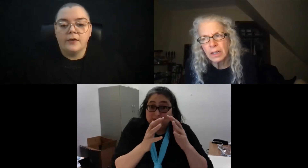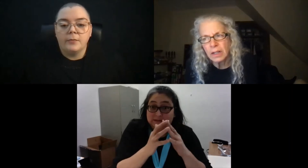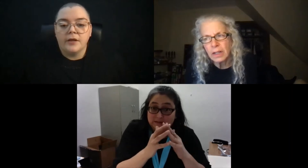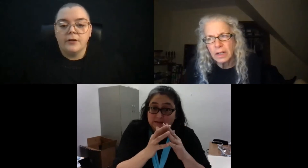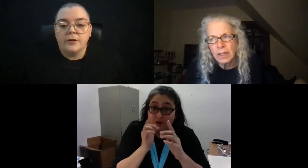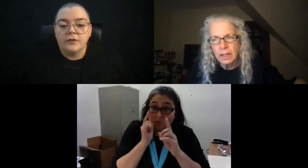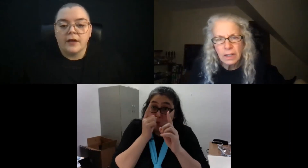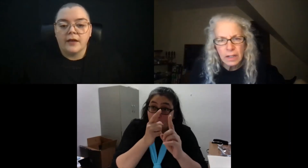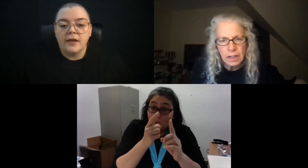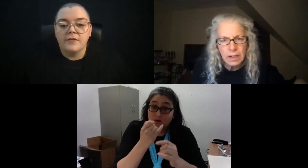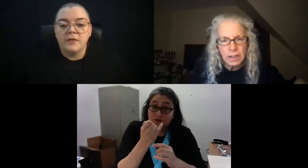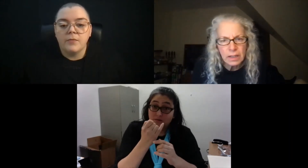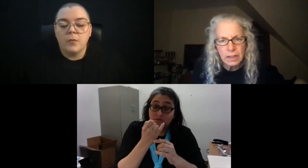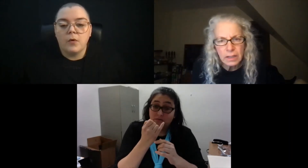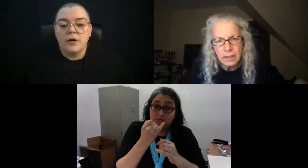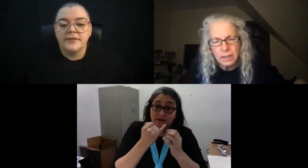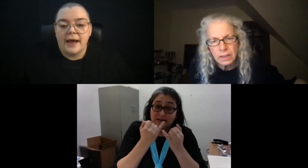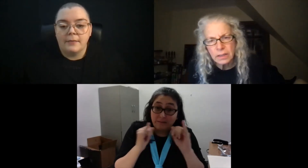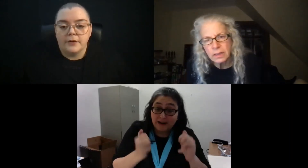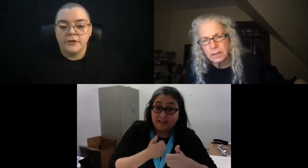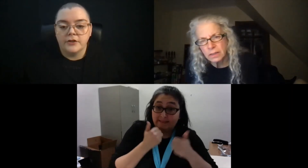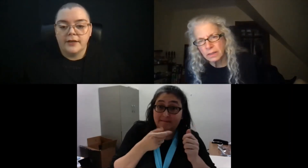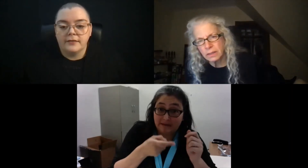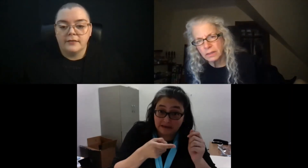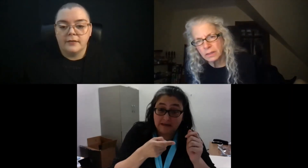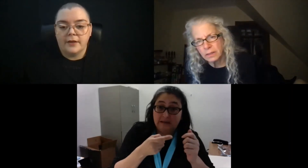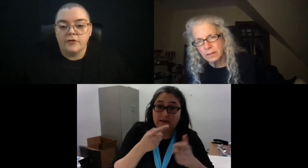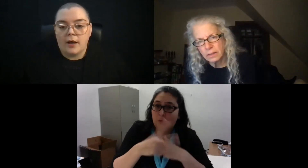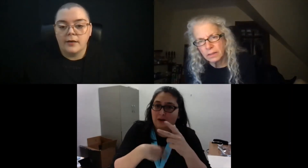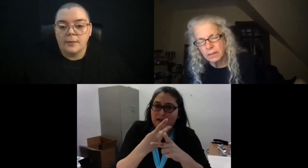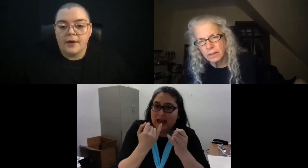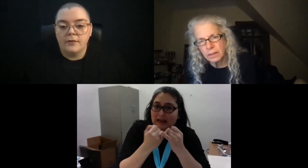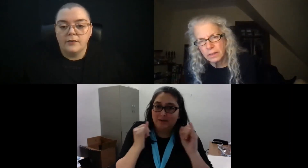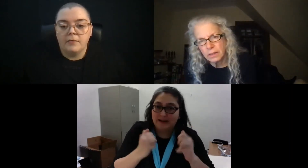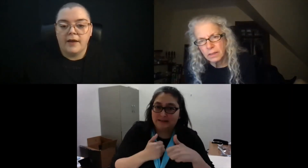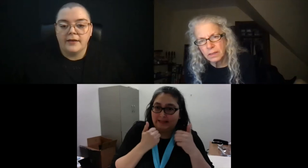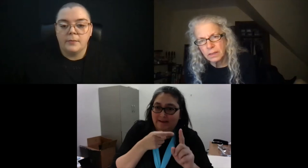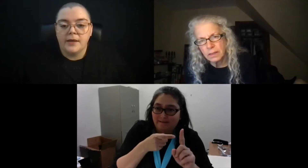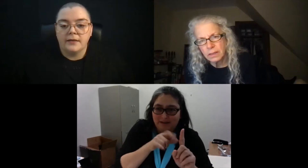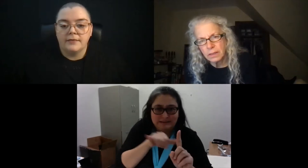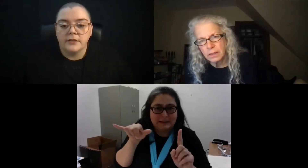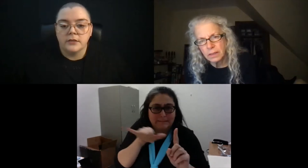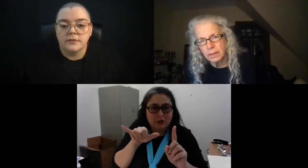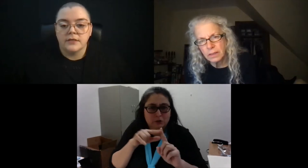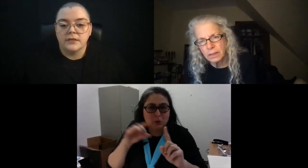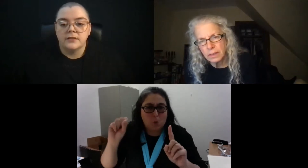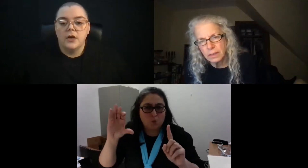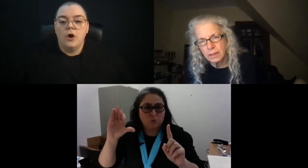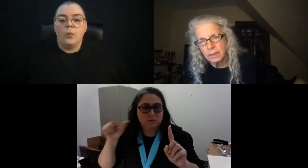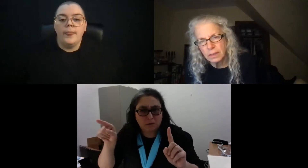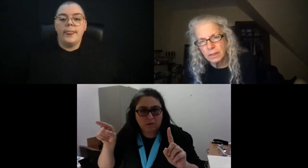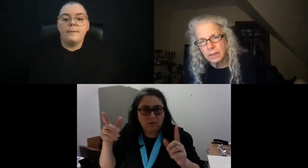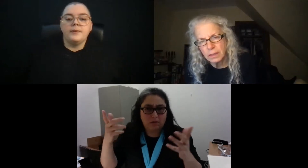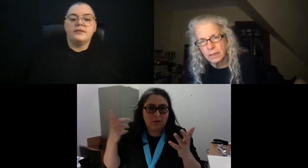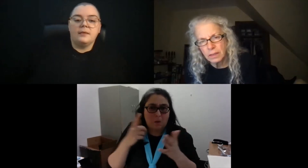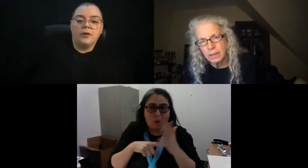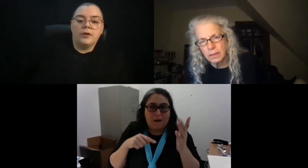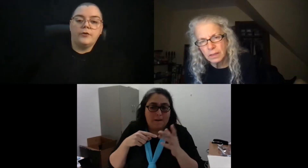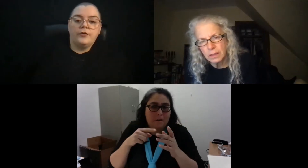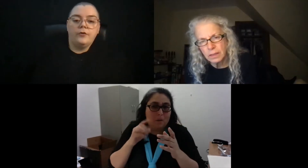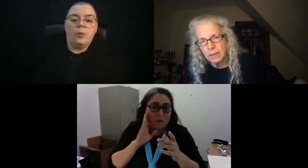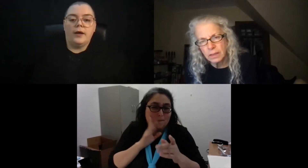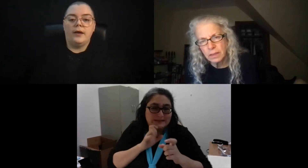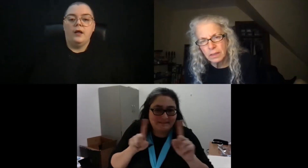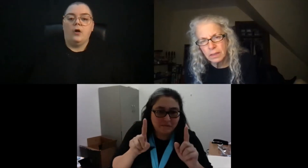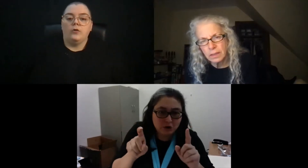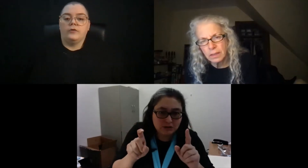that could be used like if something were established as like you're talking about to provide independent living services. Wouldn't that be similar